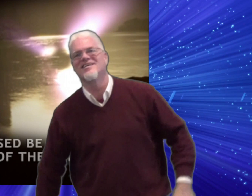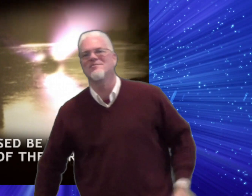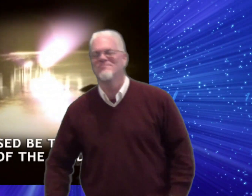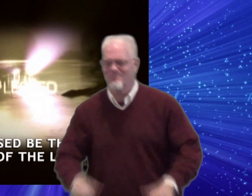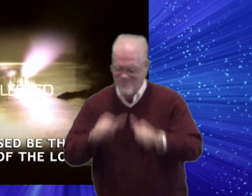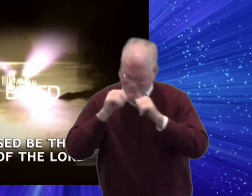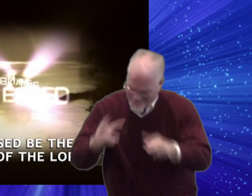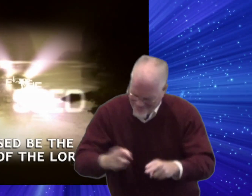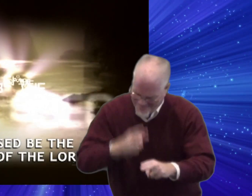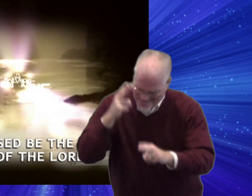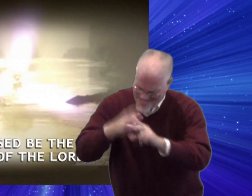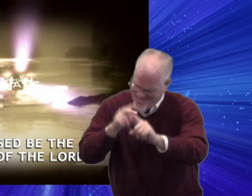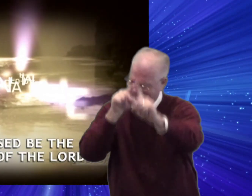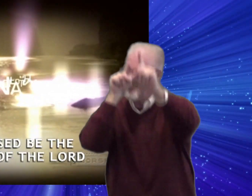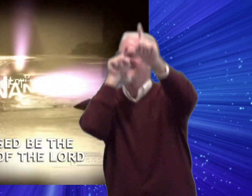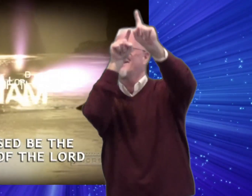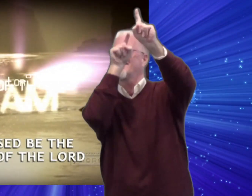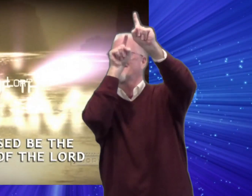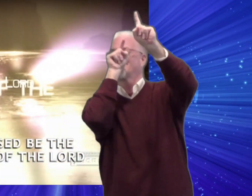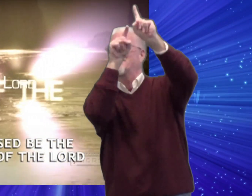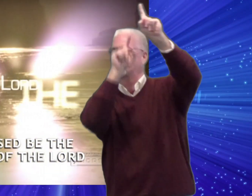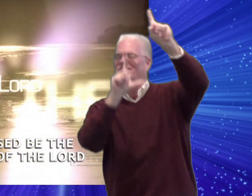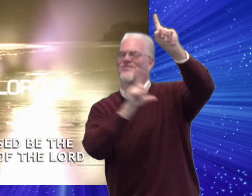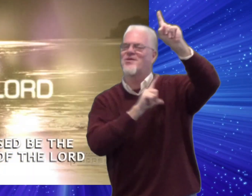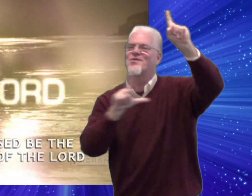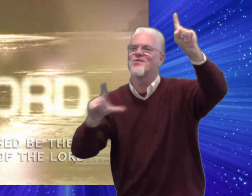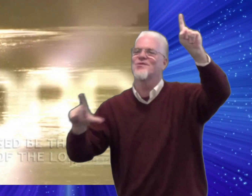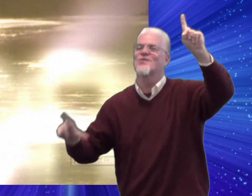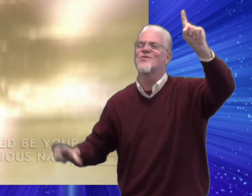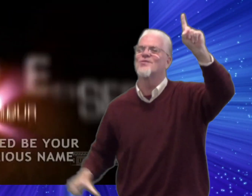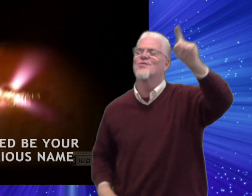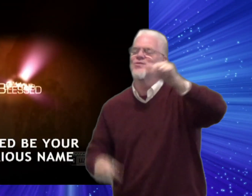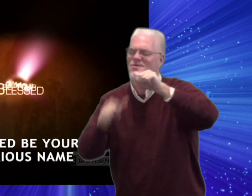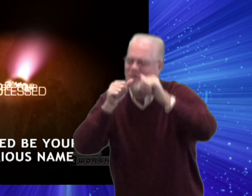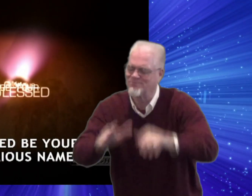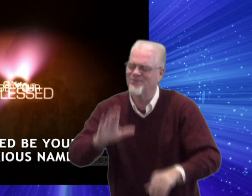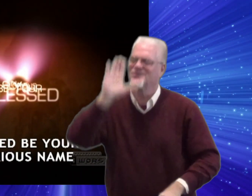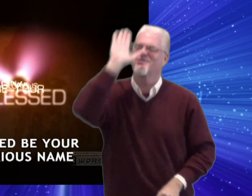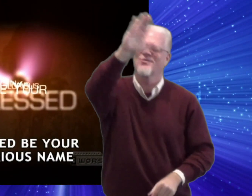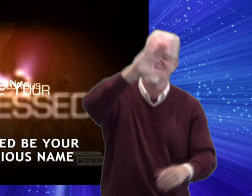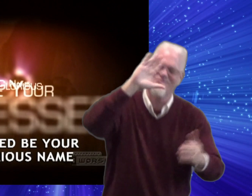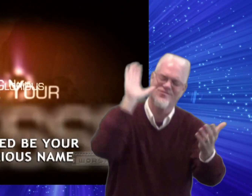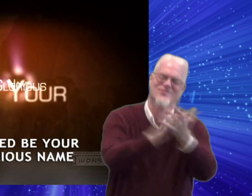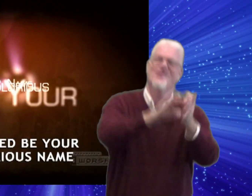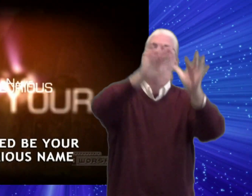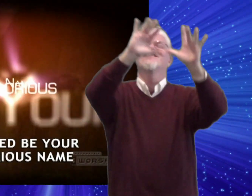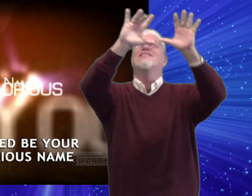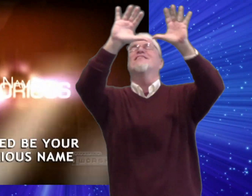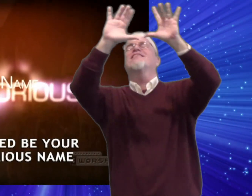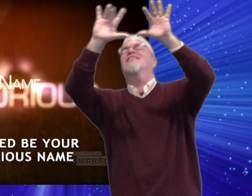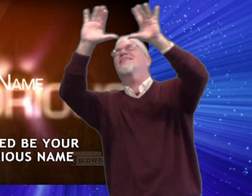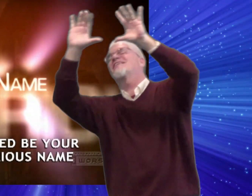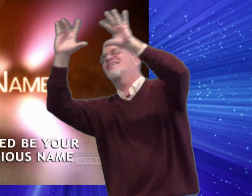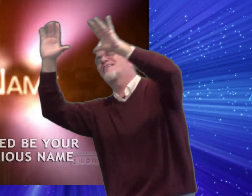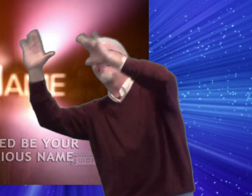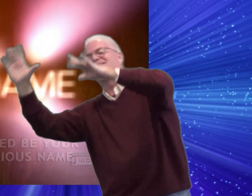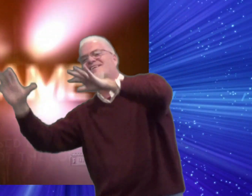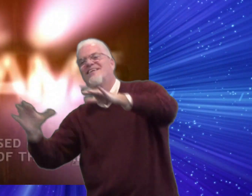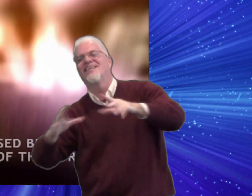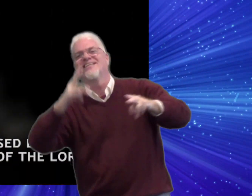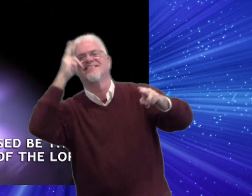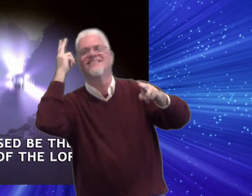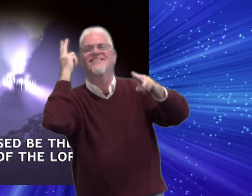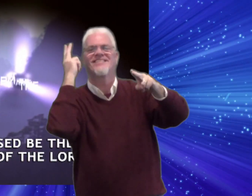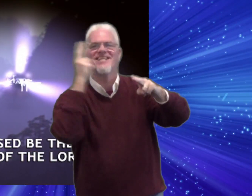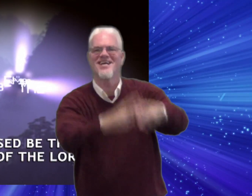Blessed be the name of the Lord Blessed be your glorious name